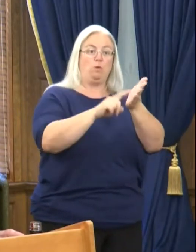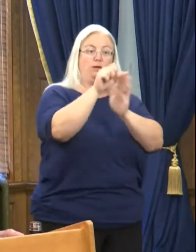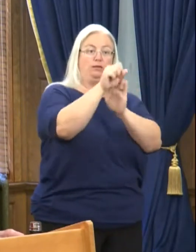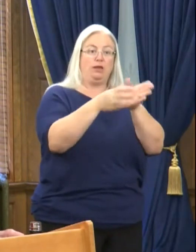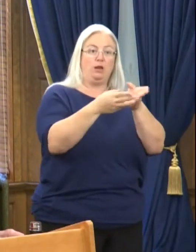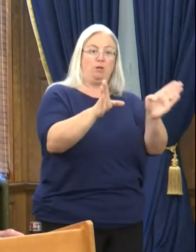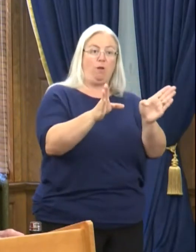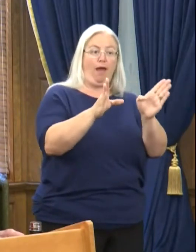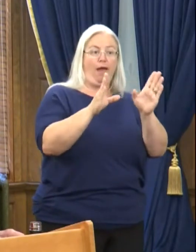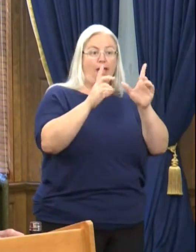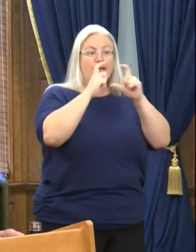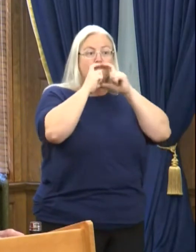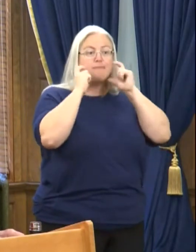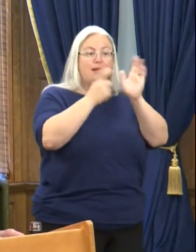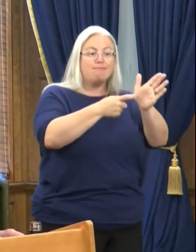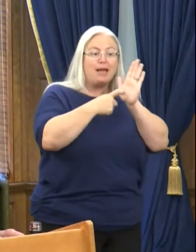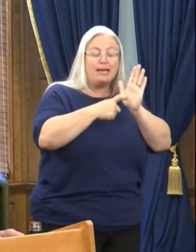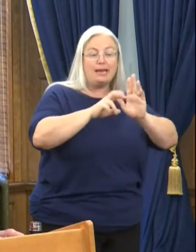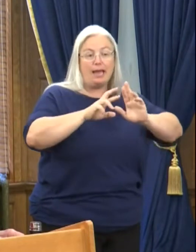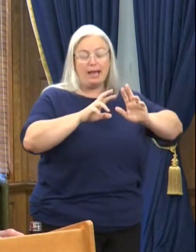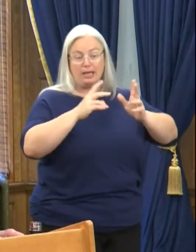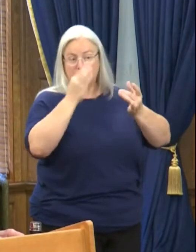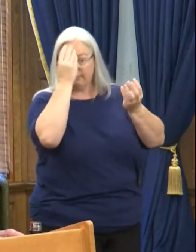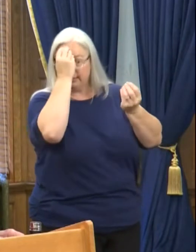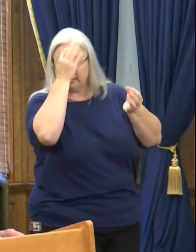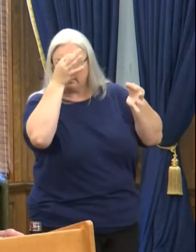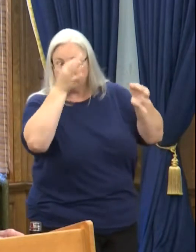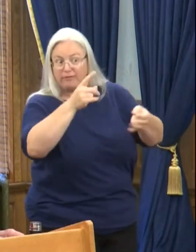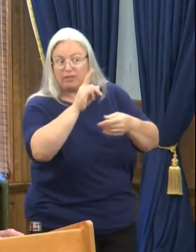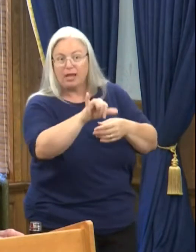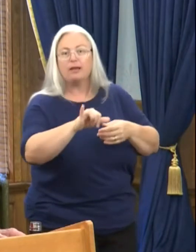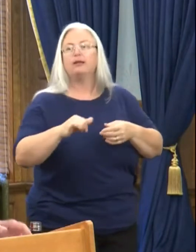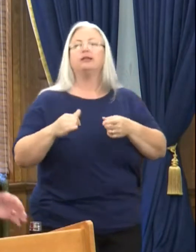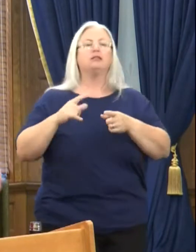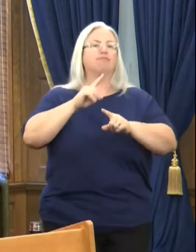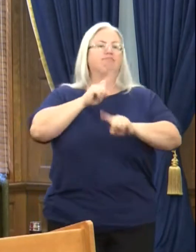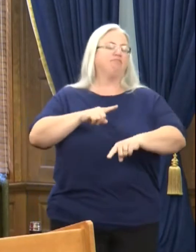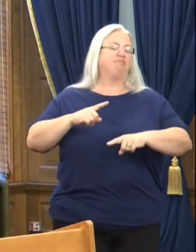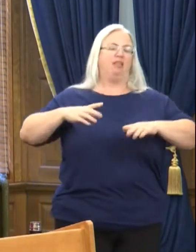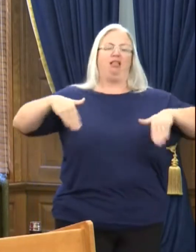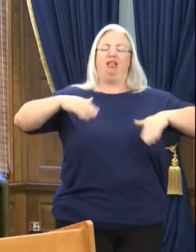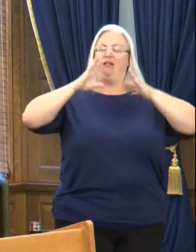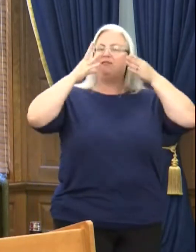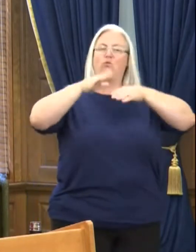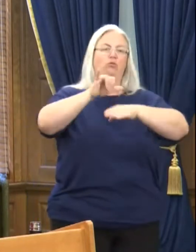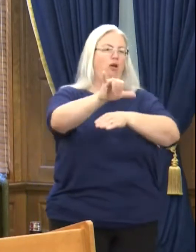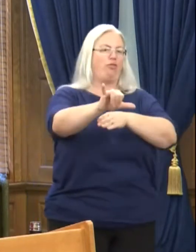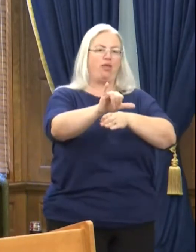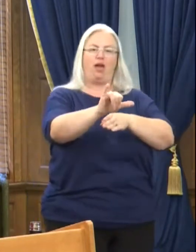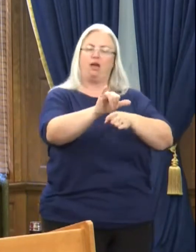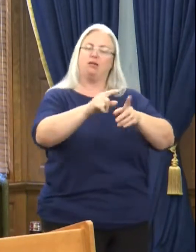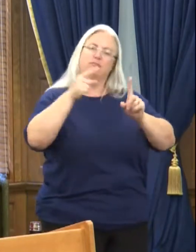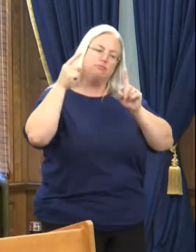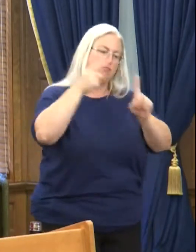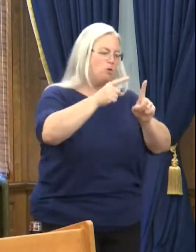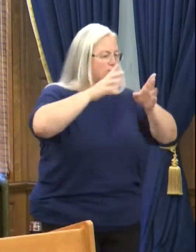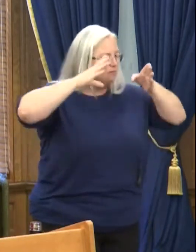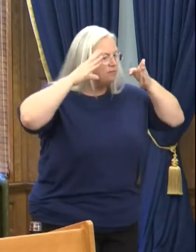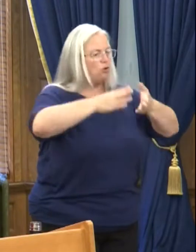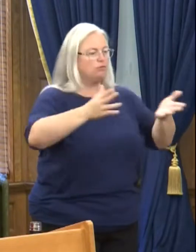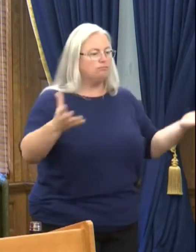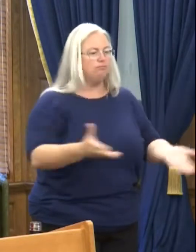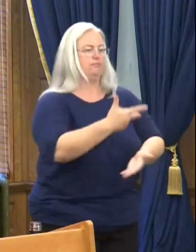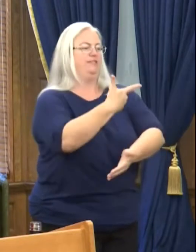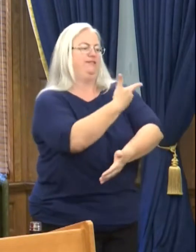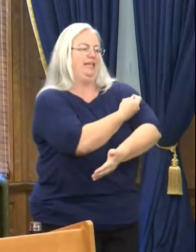mandate on people? We are really not focused on that at all. We are so focused on getting vaccines into the